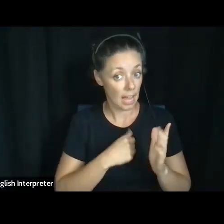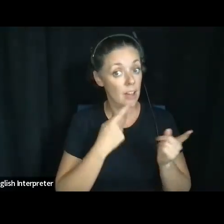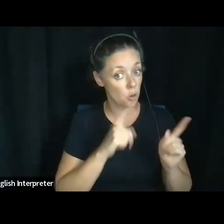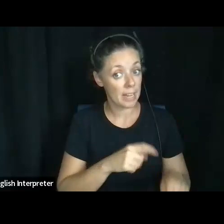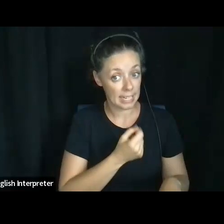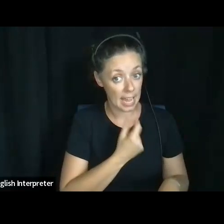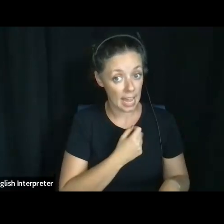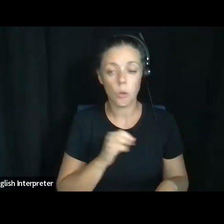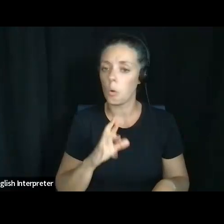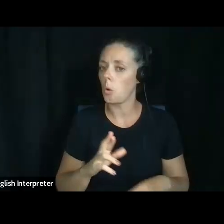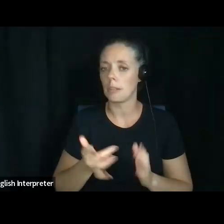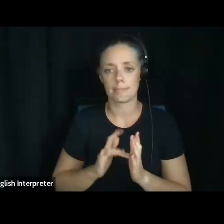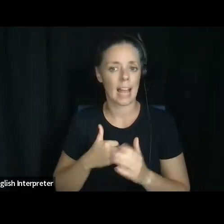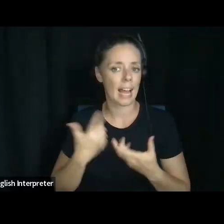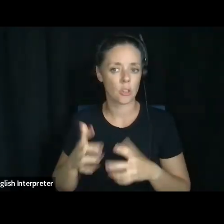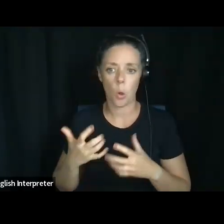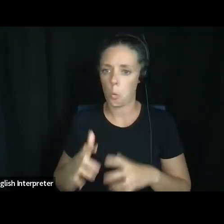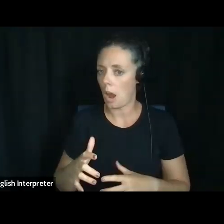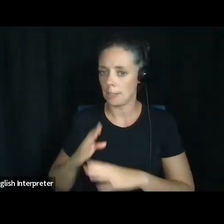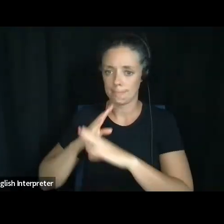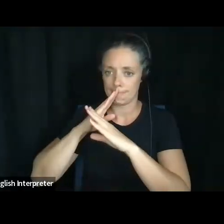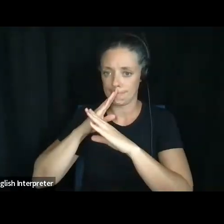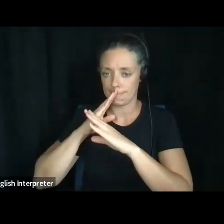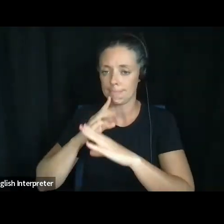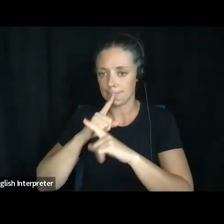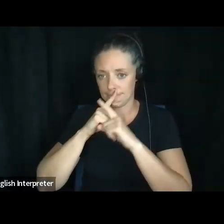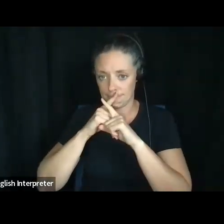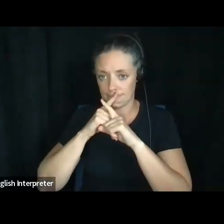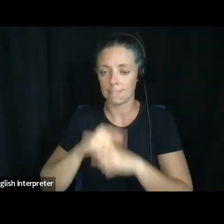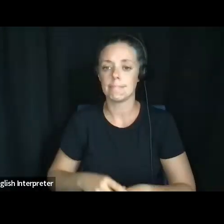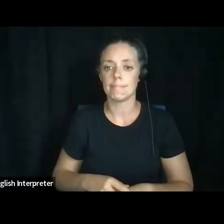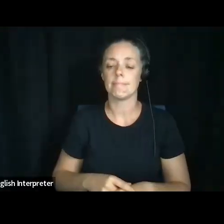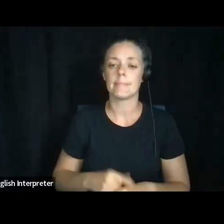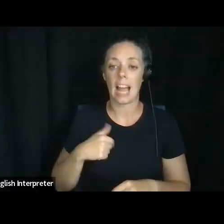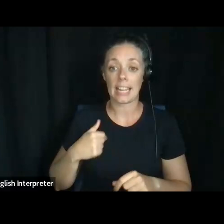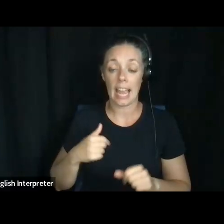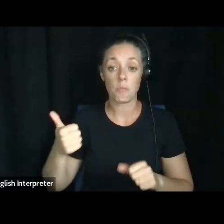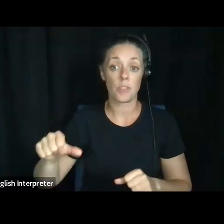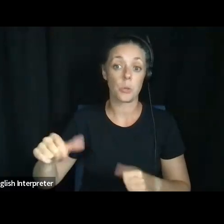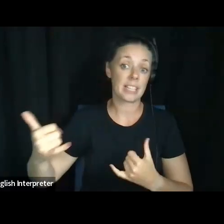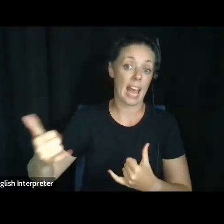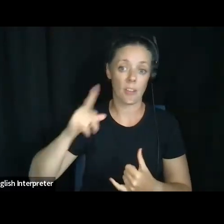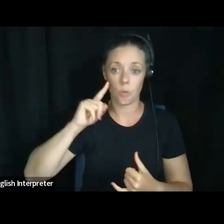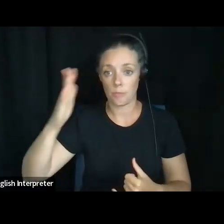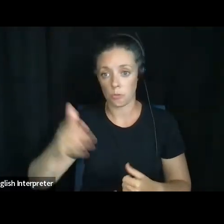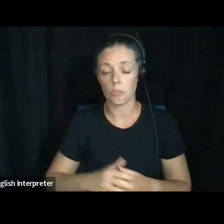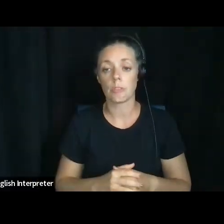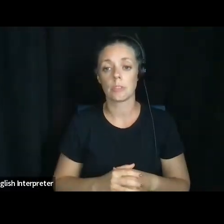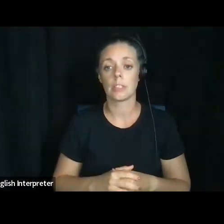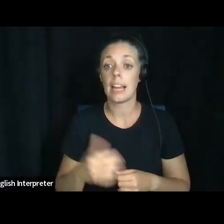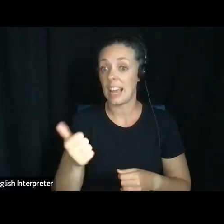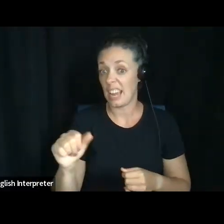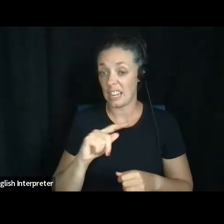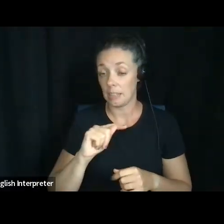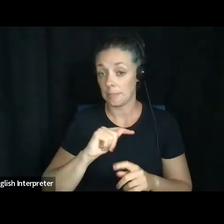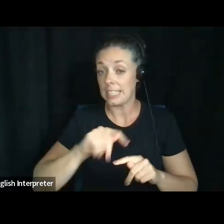or, uh, medications that I give a refusal now for the future, any types of treatment that